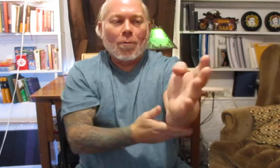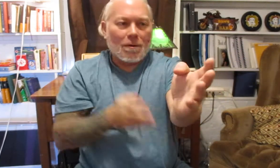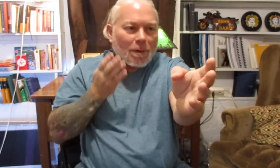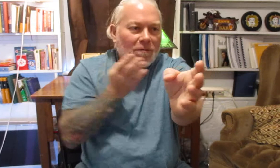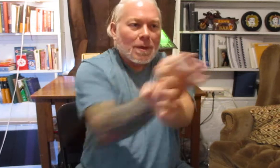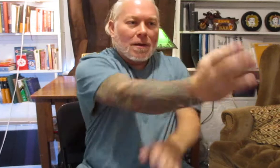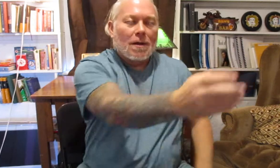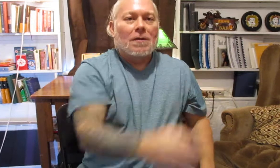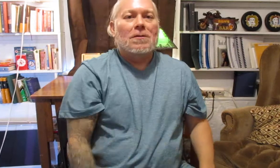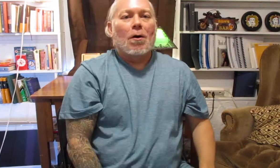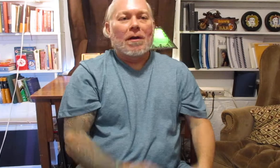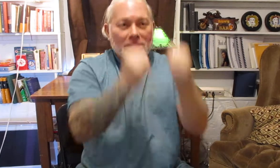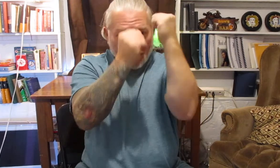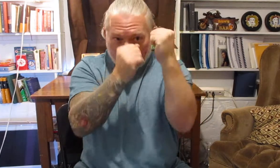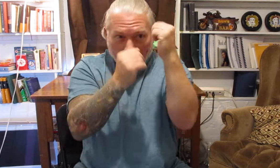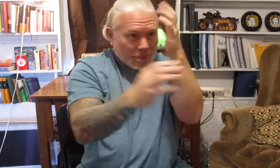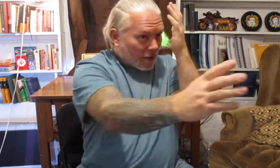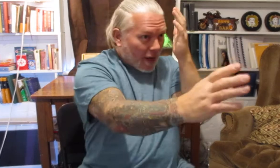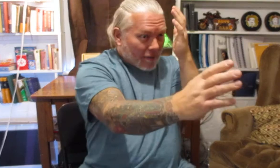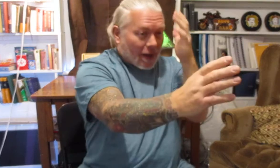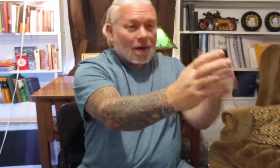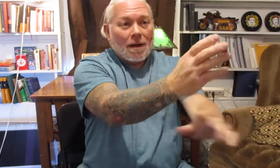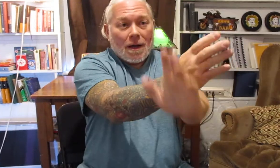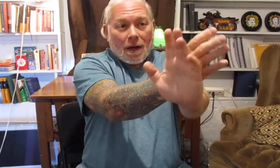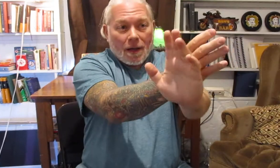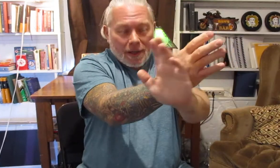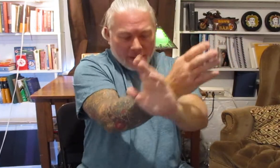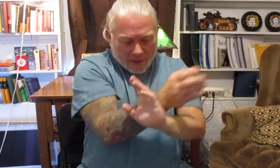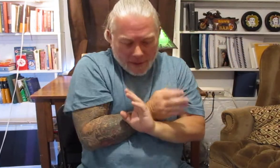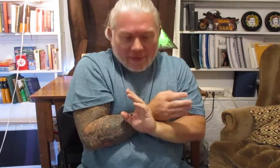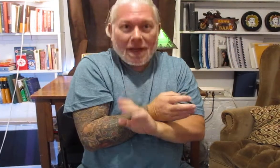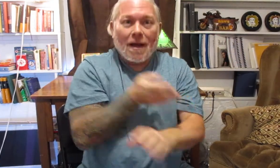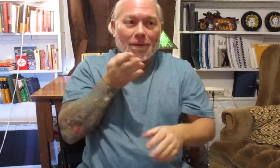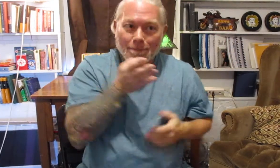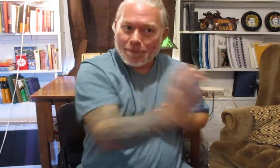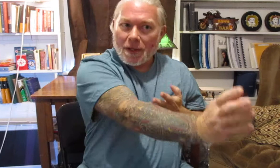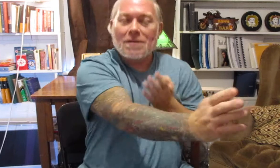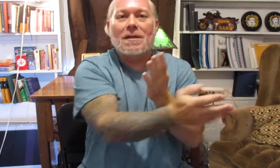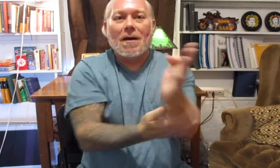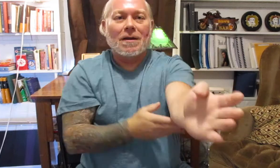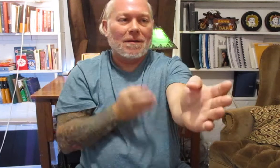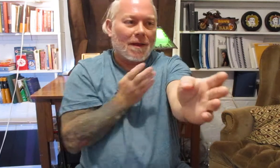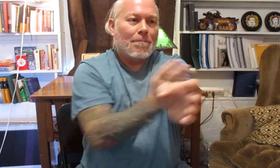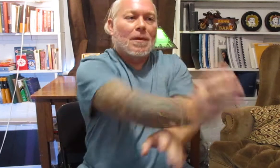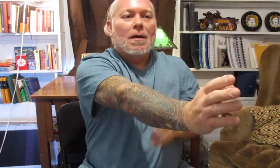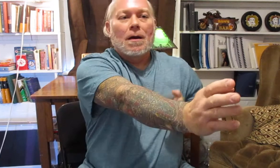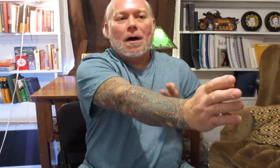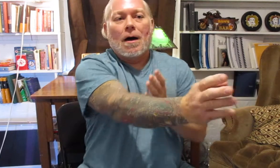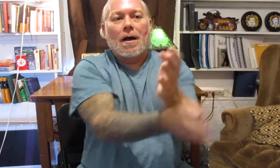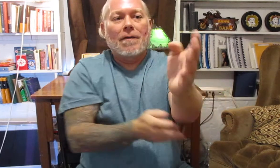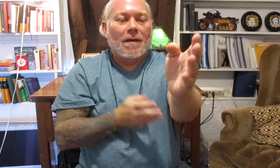movement so if somebody's arms are out there it cuts down cuts down into them and then